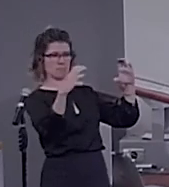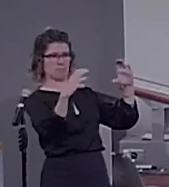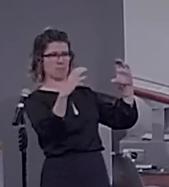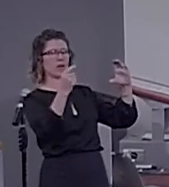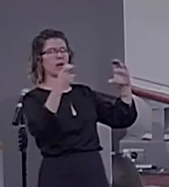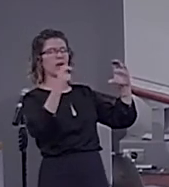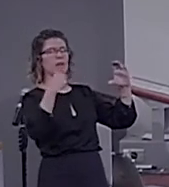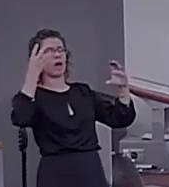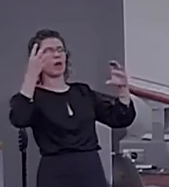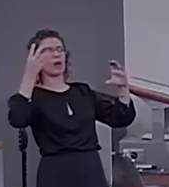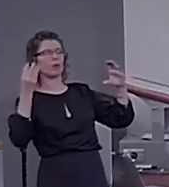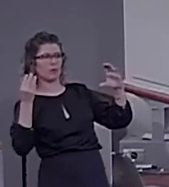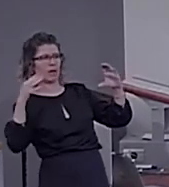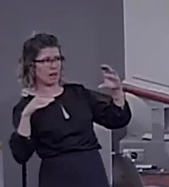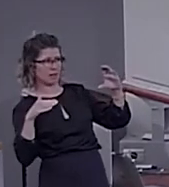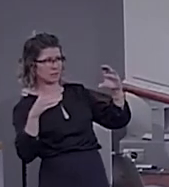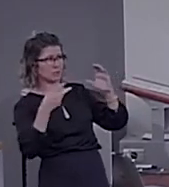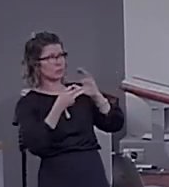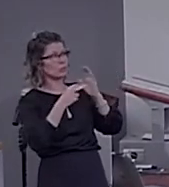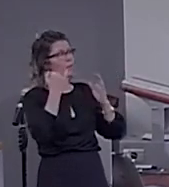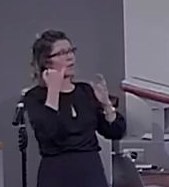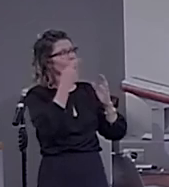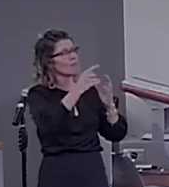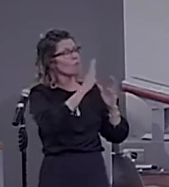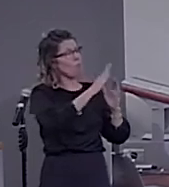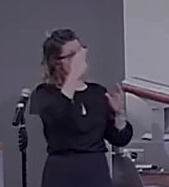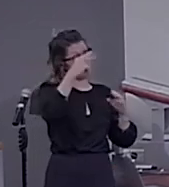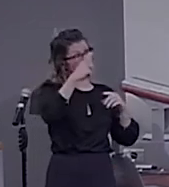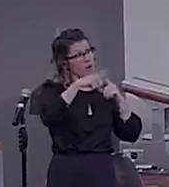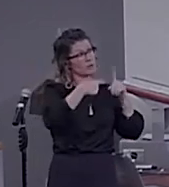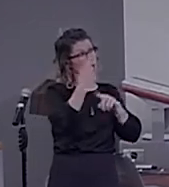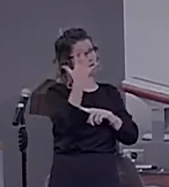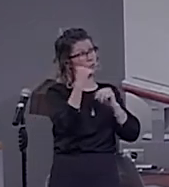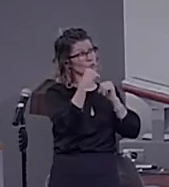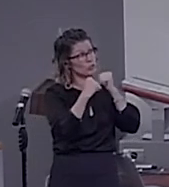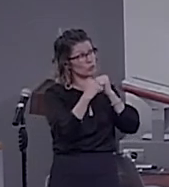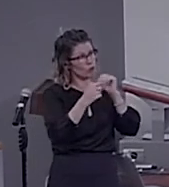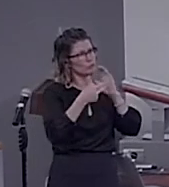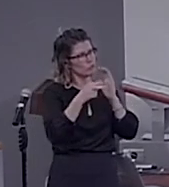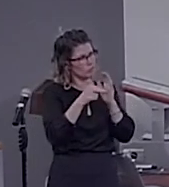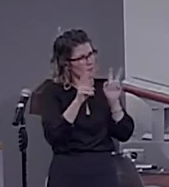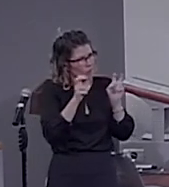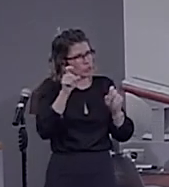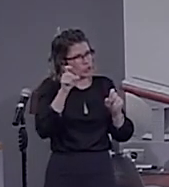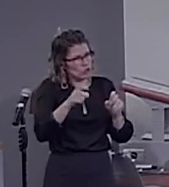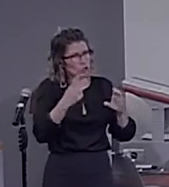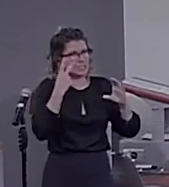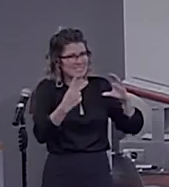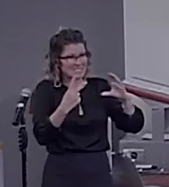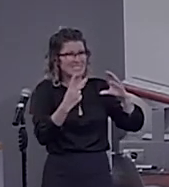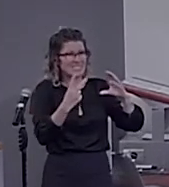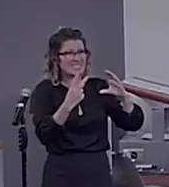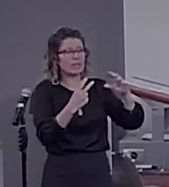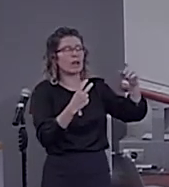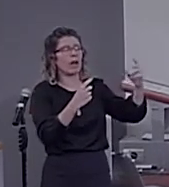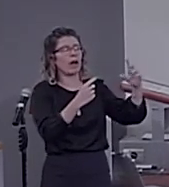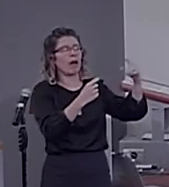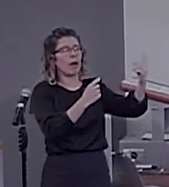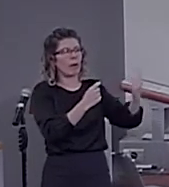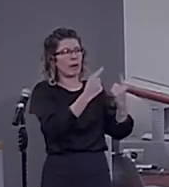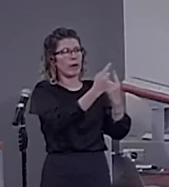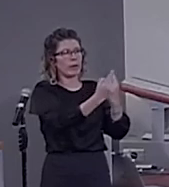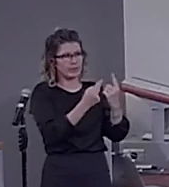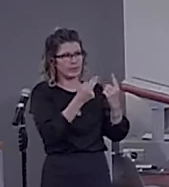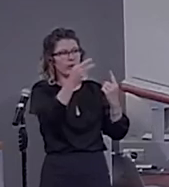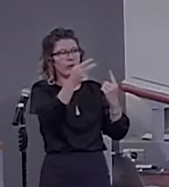to analyze it the same way, if your hypothesis of the tree structure is true, you should see an increase of activation and then a drop. Yeah. Would that be